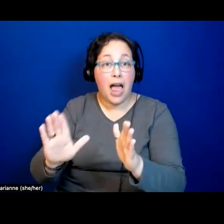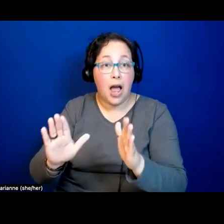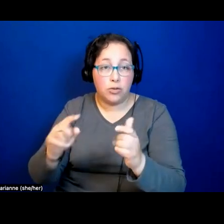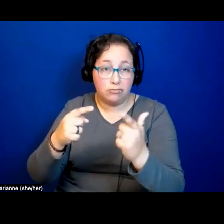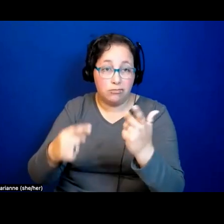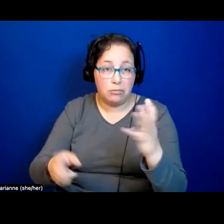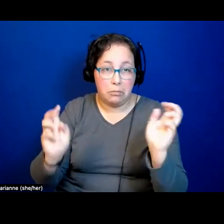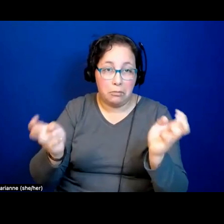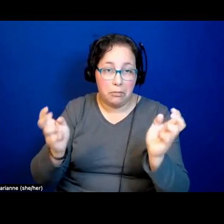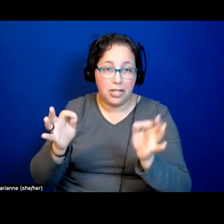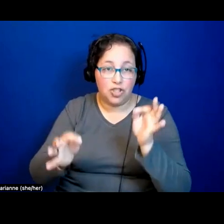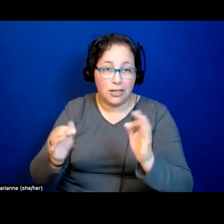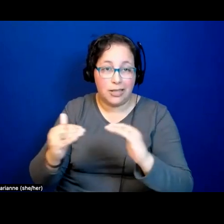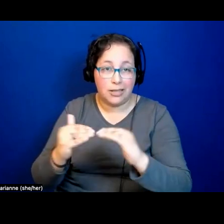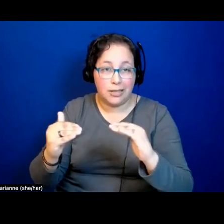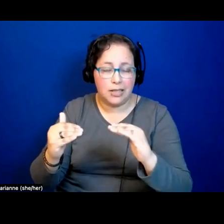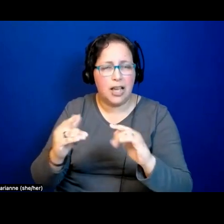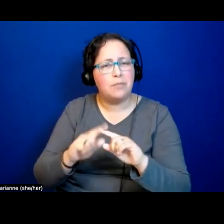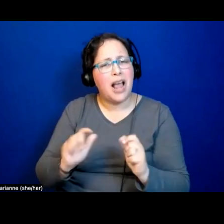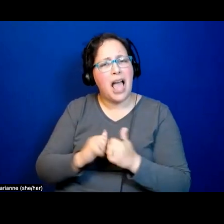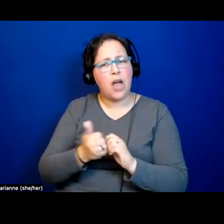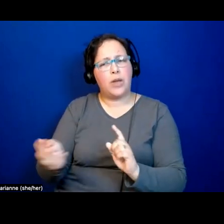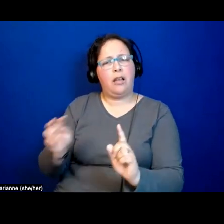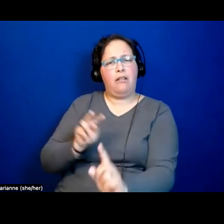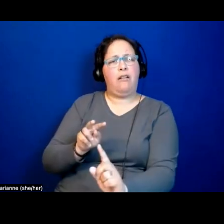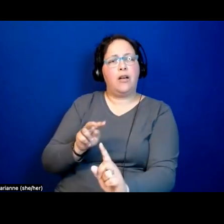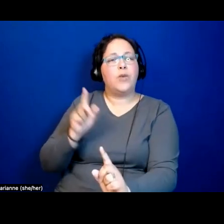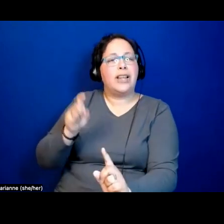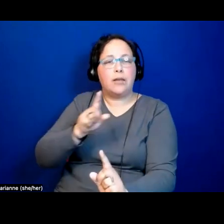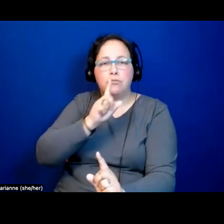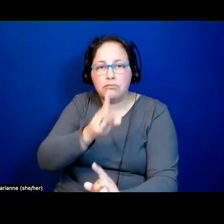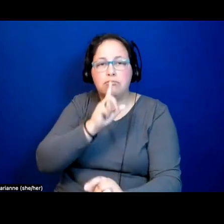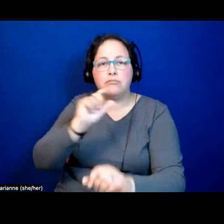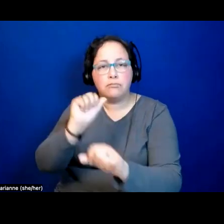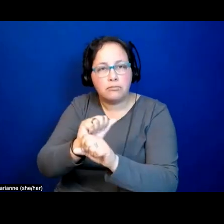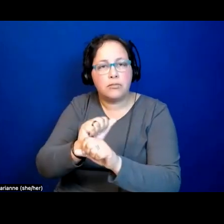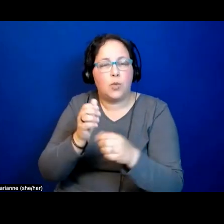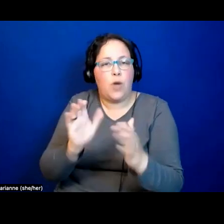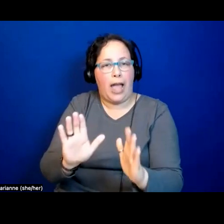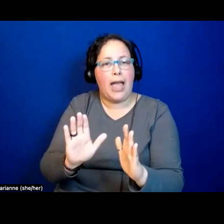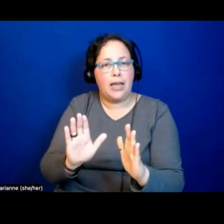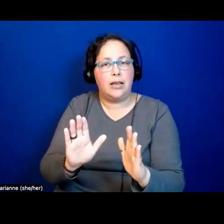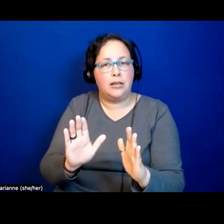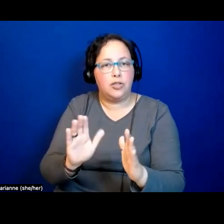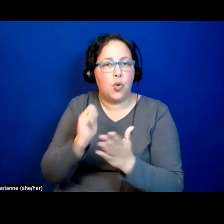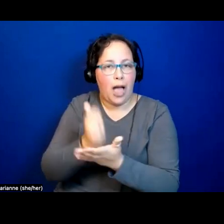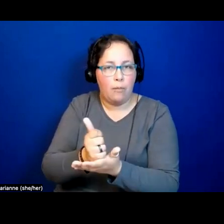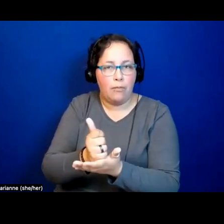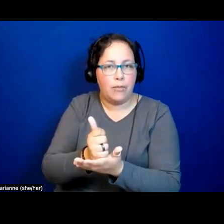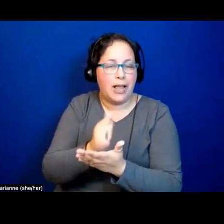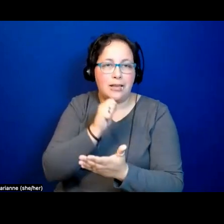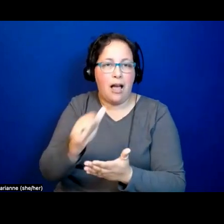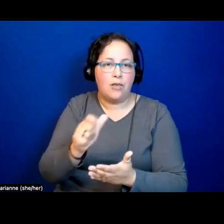makes possible a real alternative to right-wing nationalism and settler capitalist